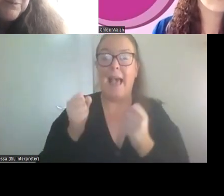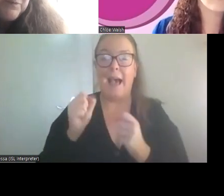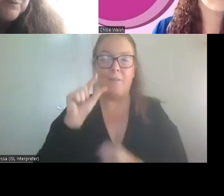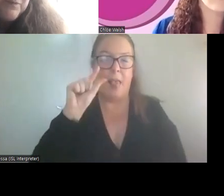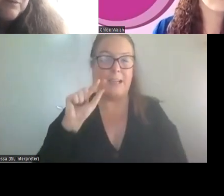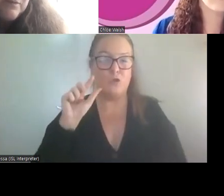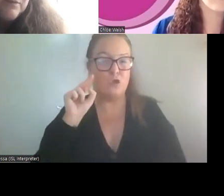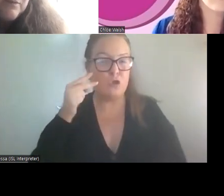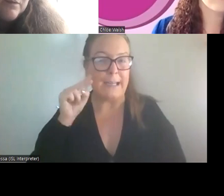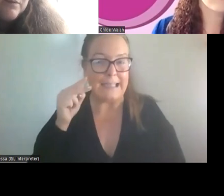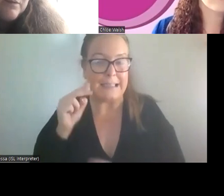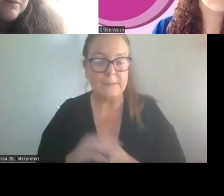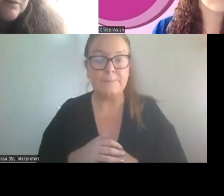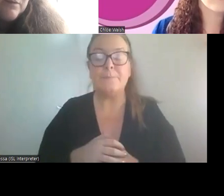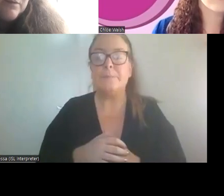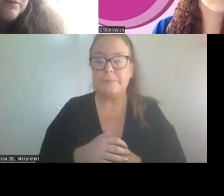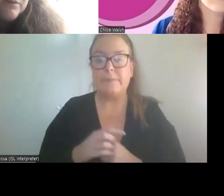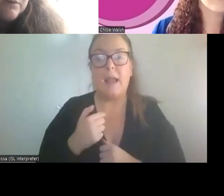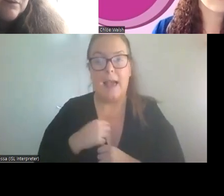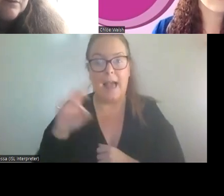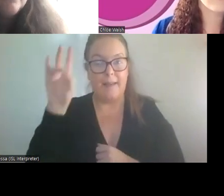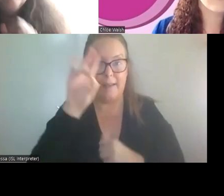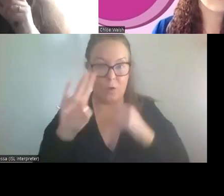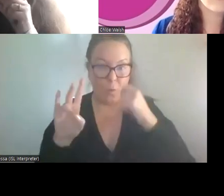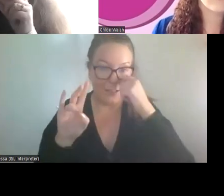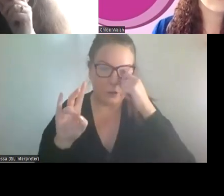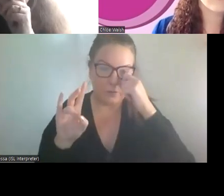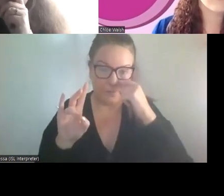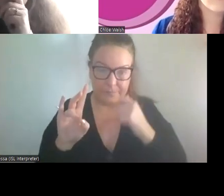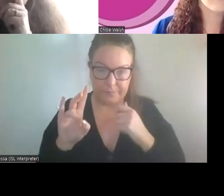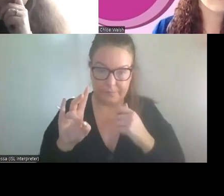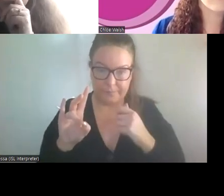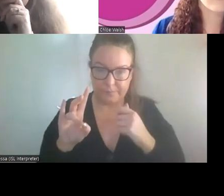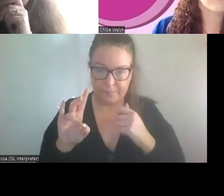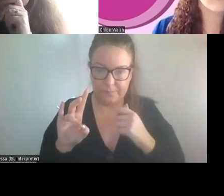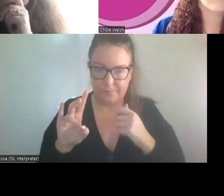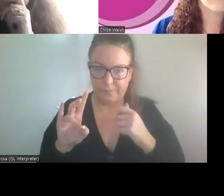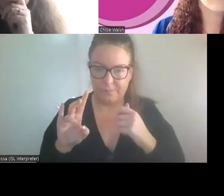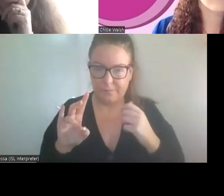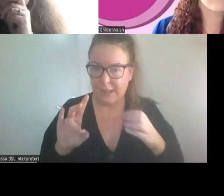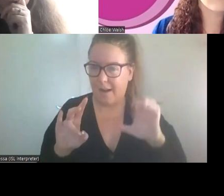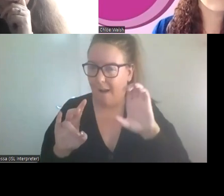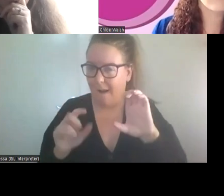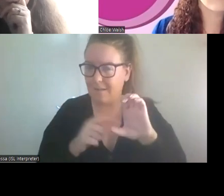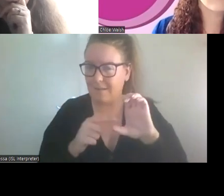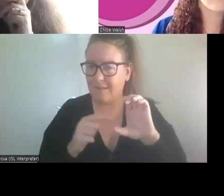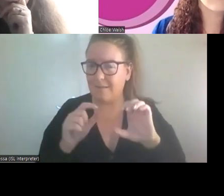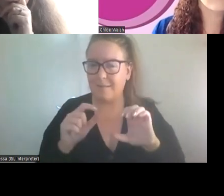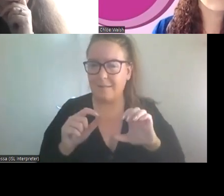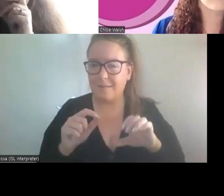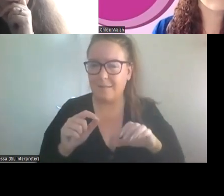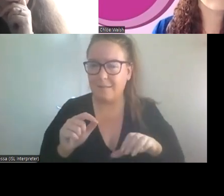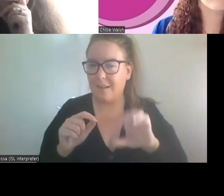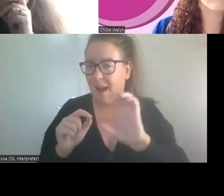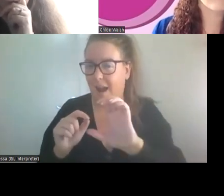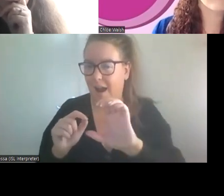question the idea of giving people cards. Yeah. gift card. But to me, that's just another